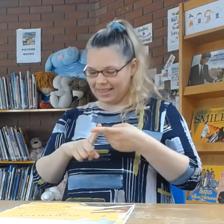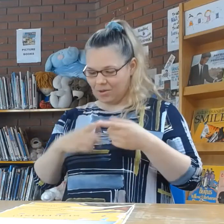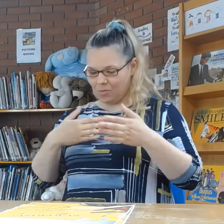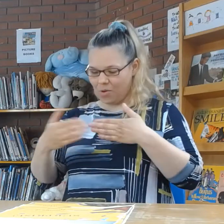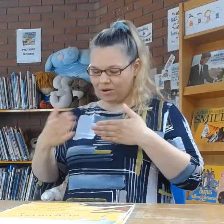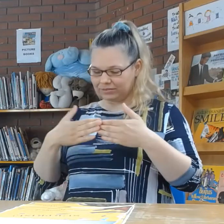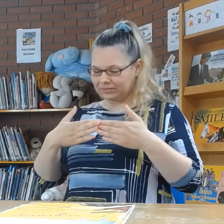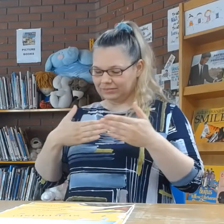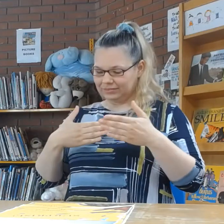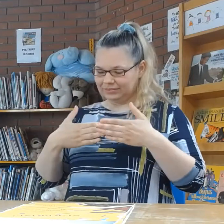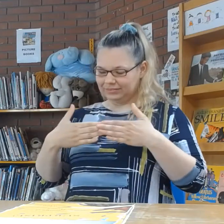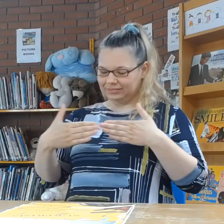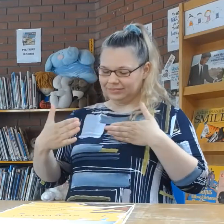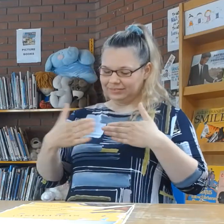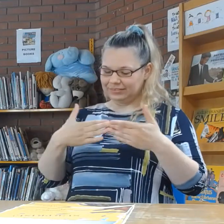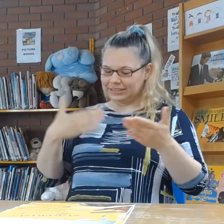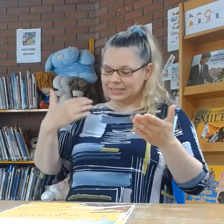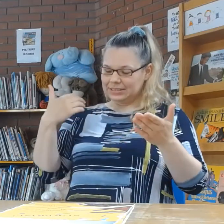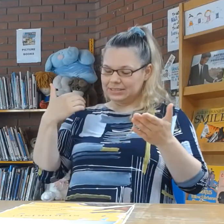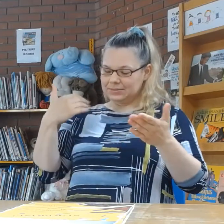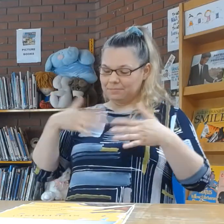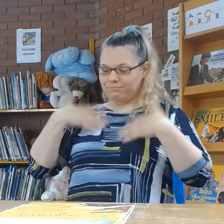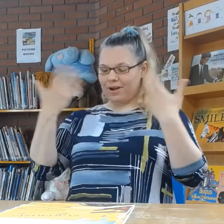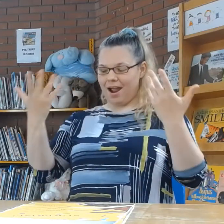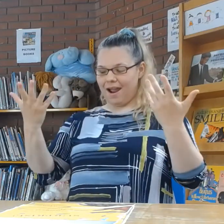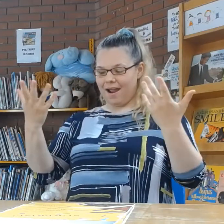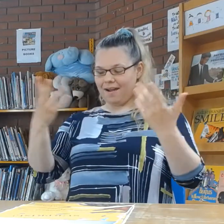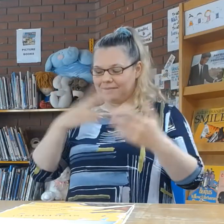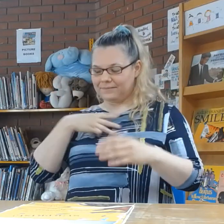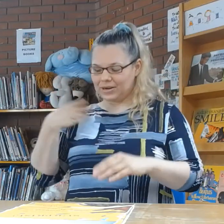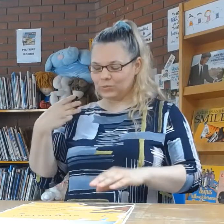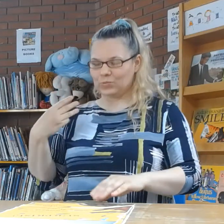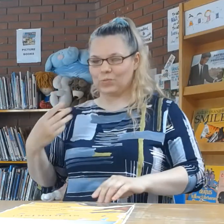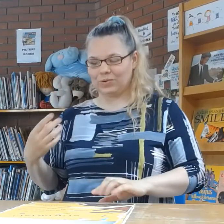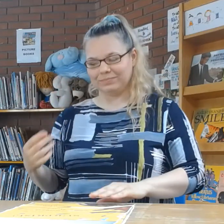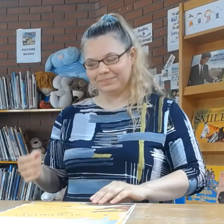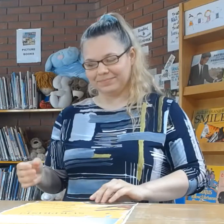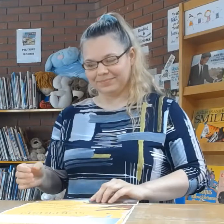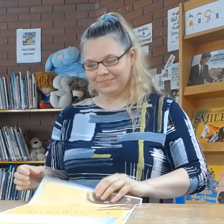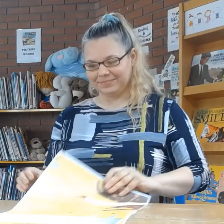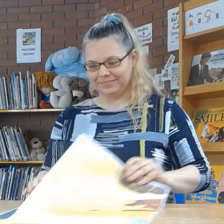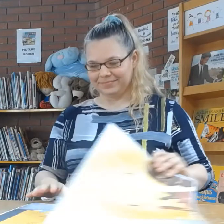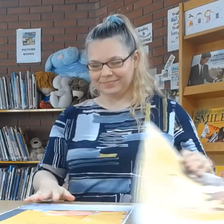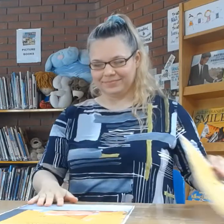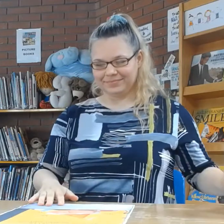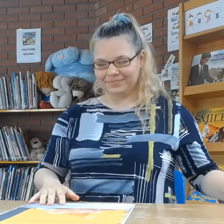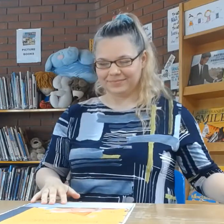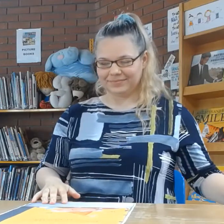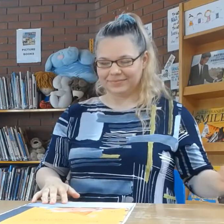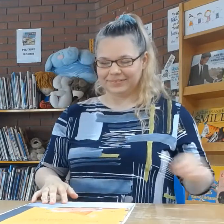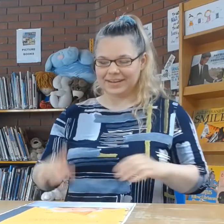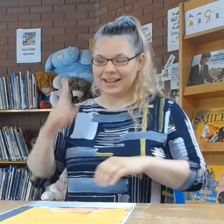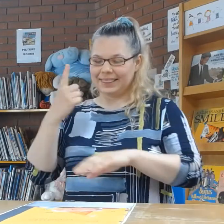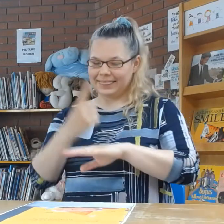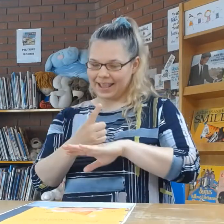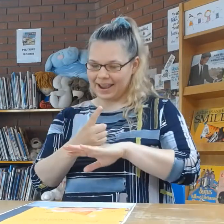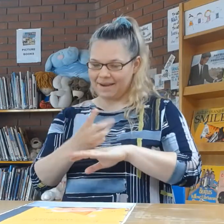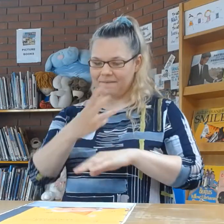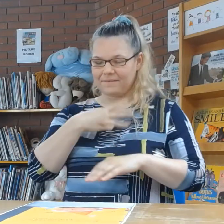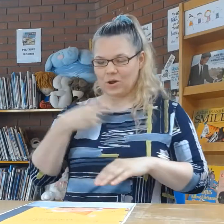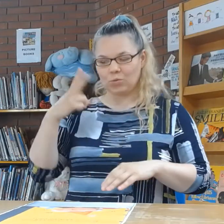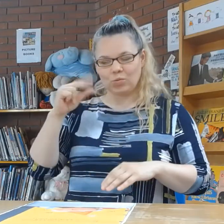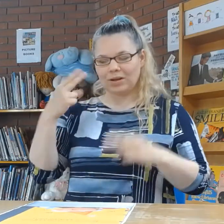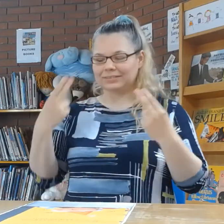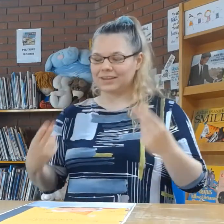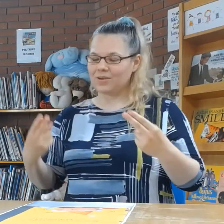Out of the birthday cake jumped the President himself. And what a